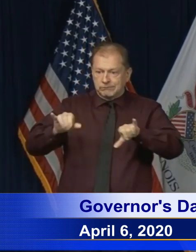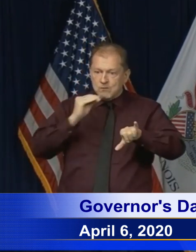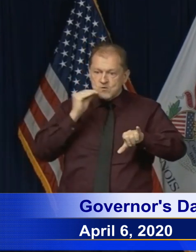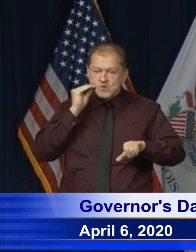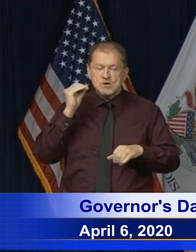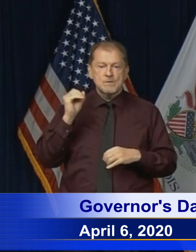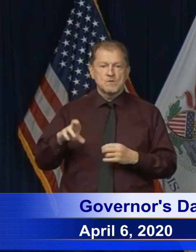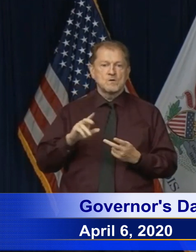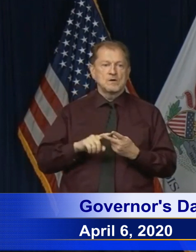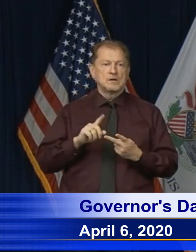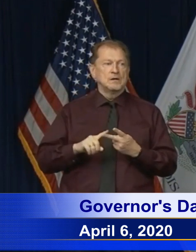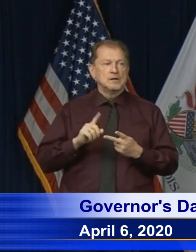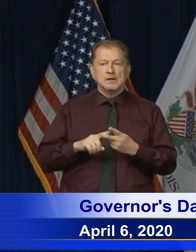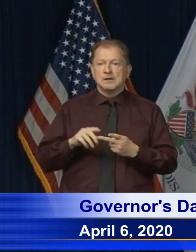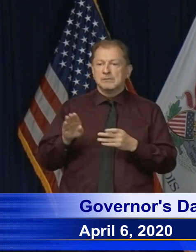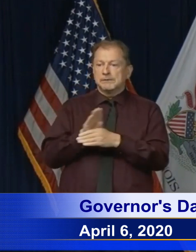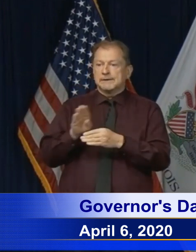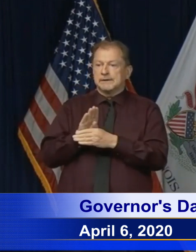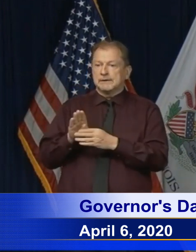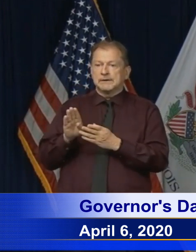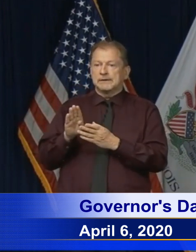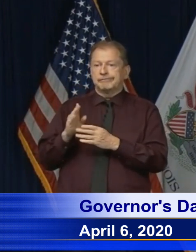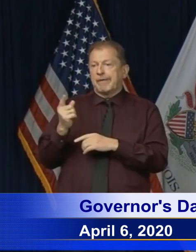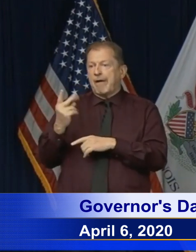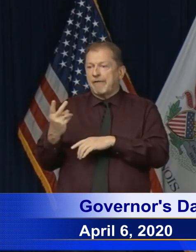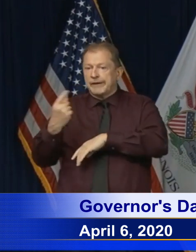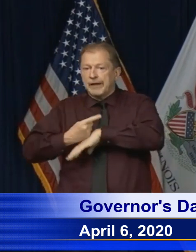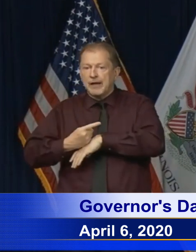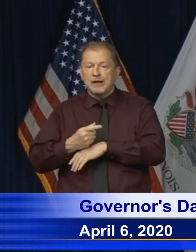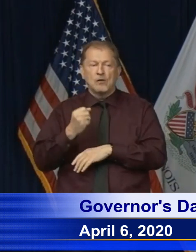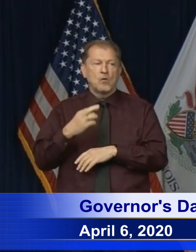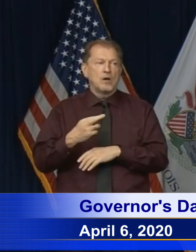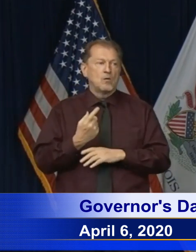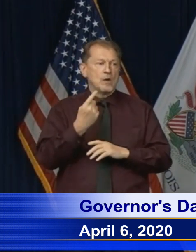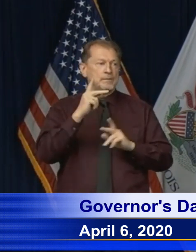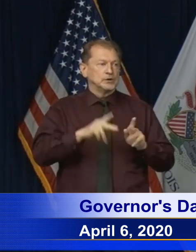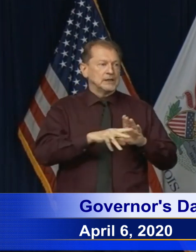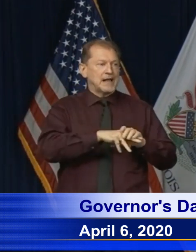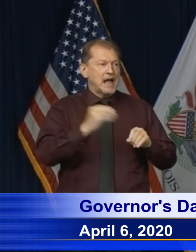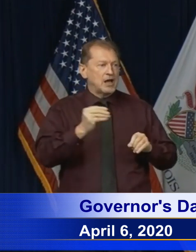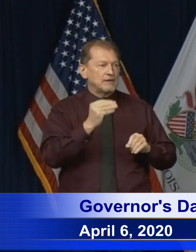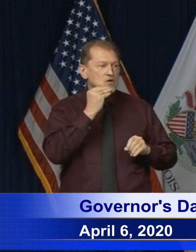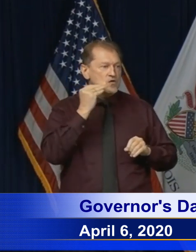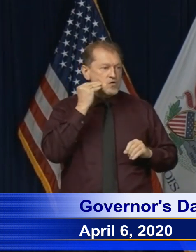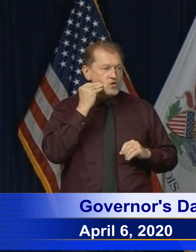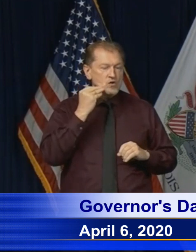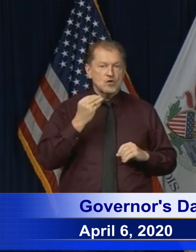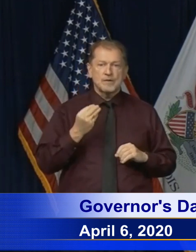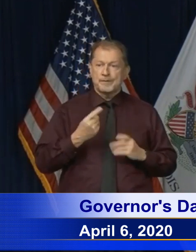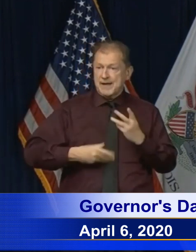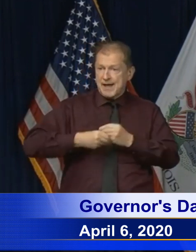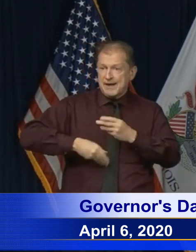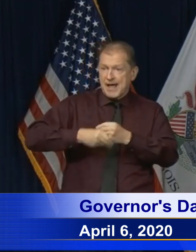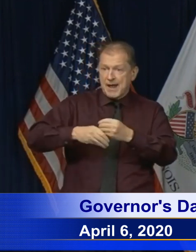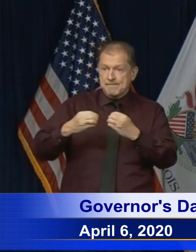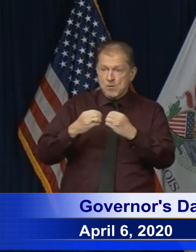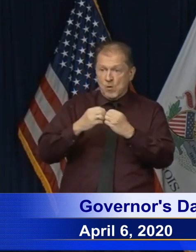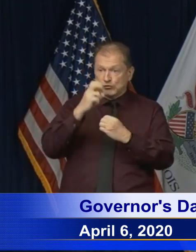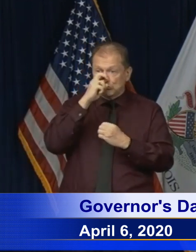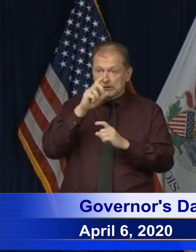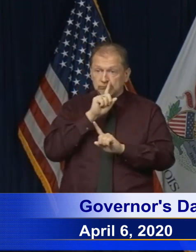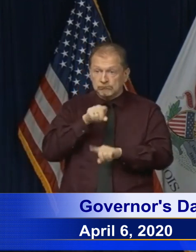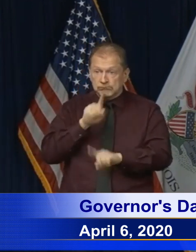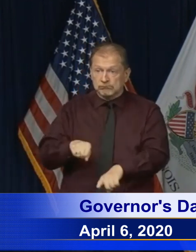the hours of some of these essential businesses, you know, only one person per household leaving a home to do this? Yes, I would. I mean,